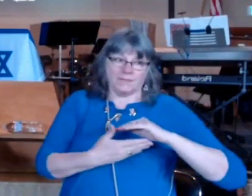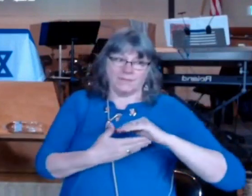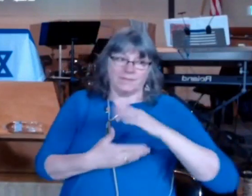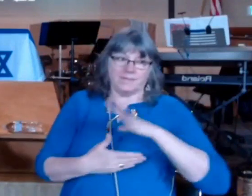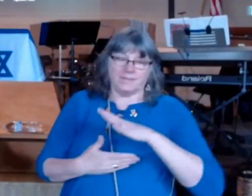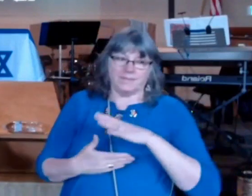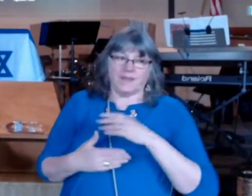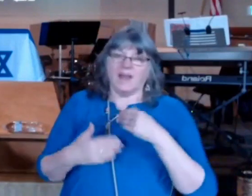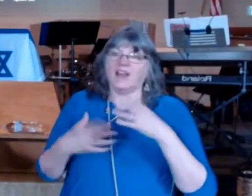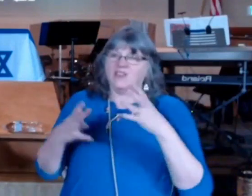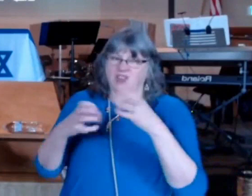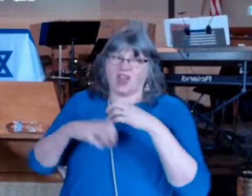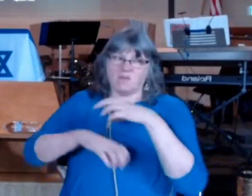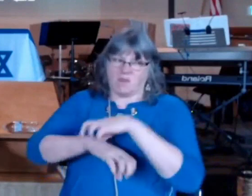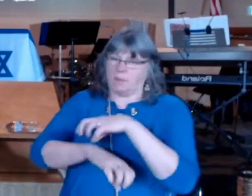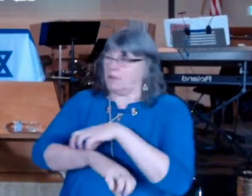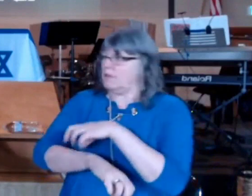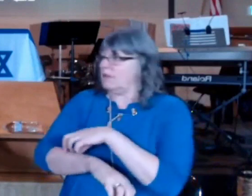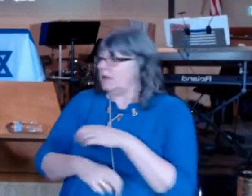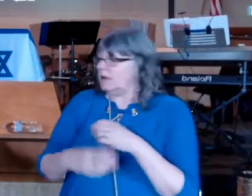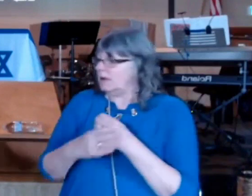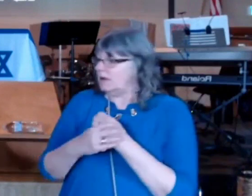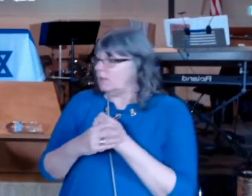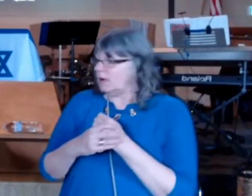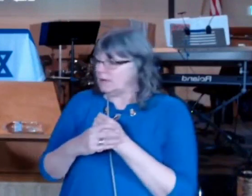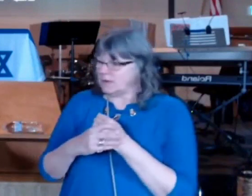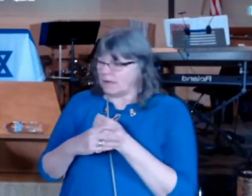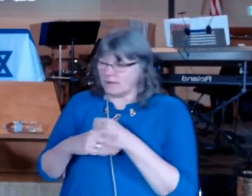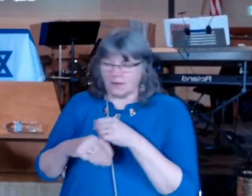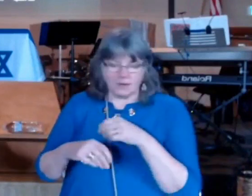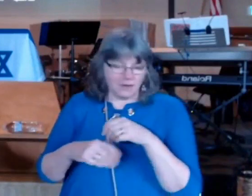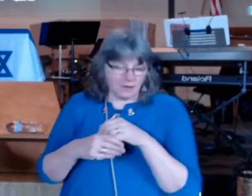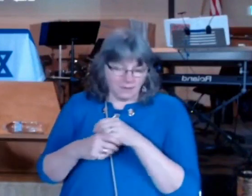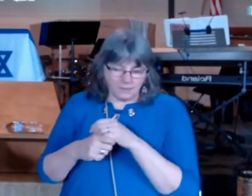of Moshe and we would read about that in the book of Numbers